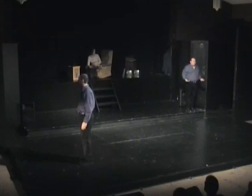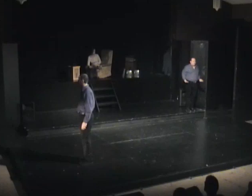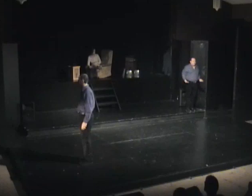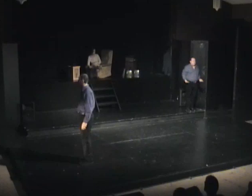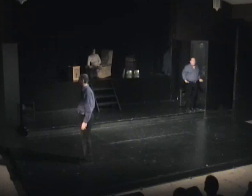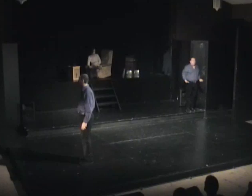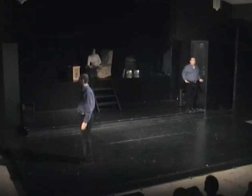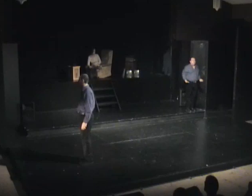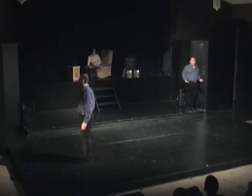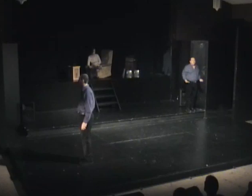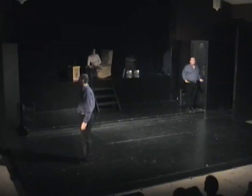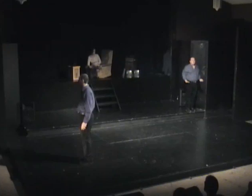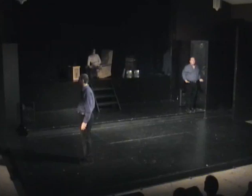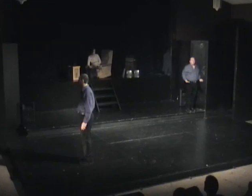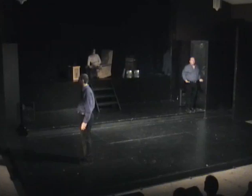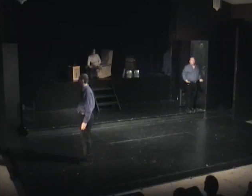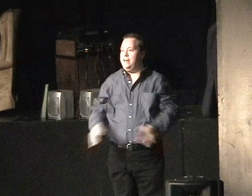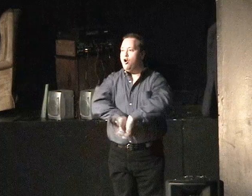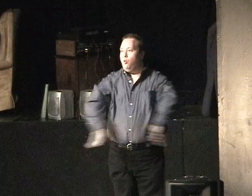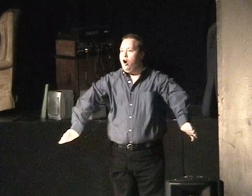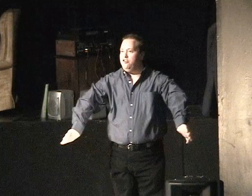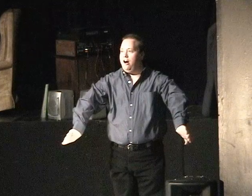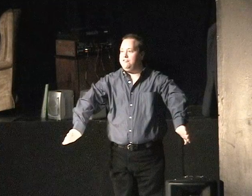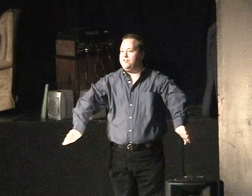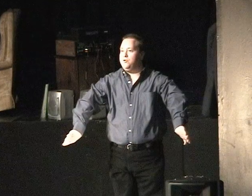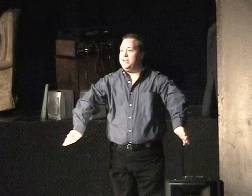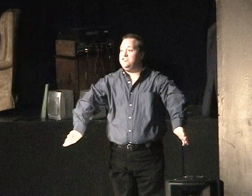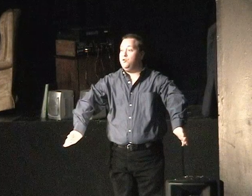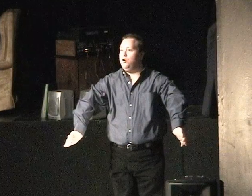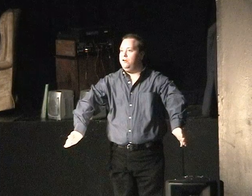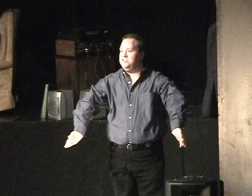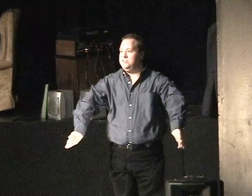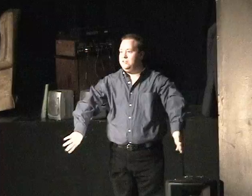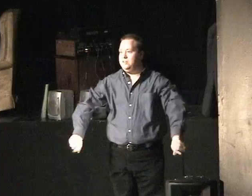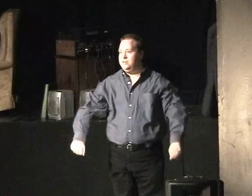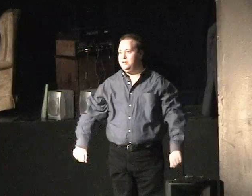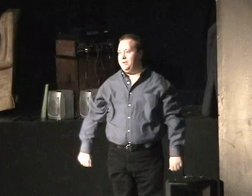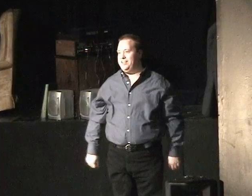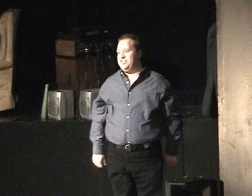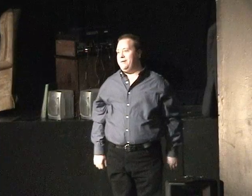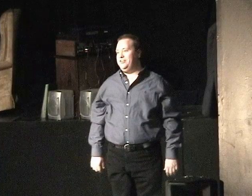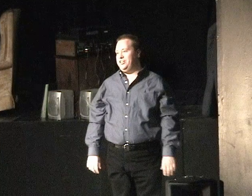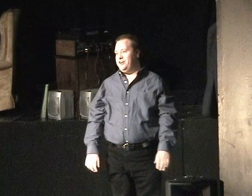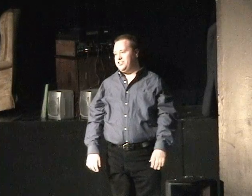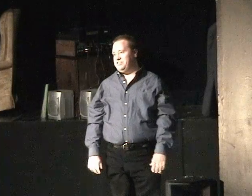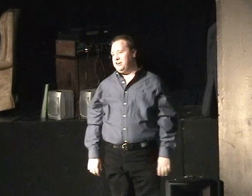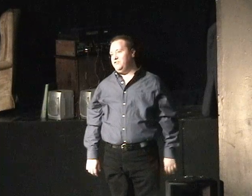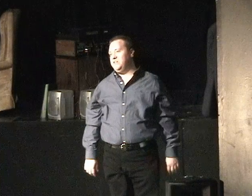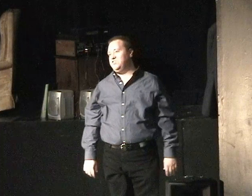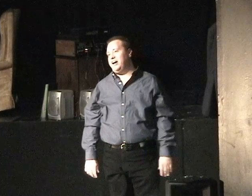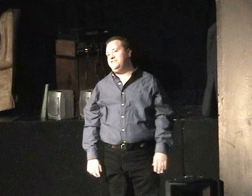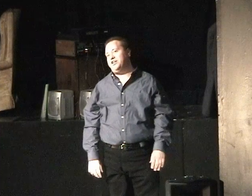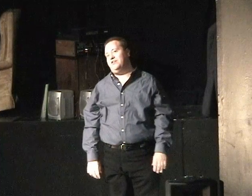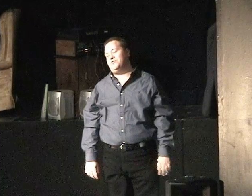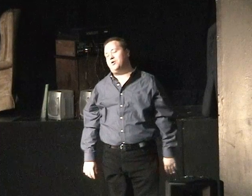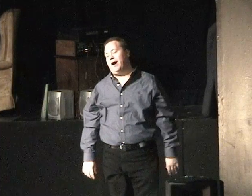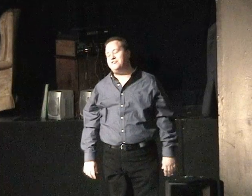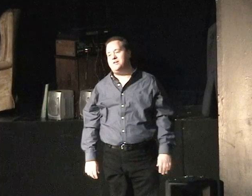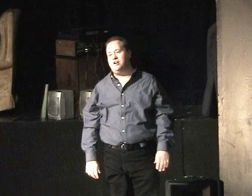self-contained community, a private wonderland walled off from the rest of the world. By this time, engineers had taken over the design of chairs from the craftsmen and